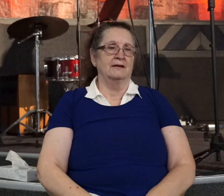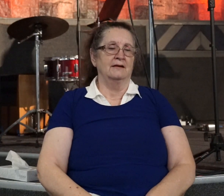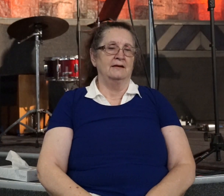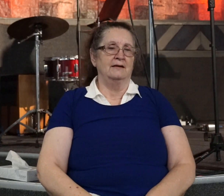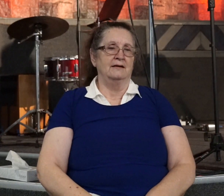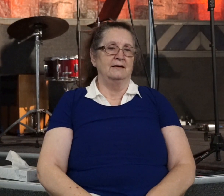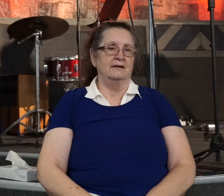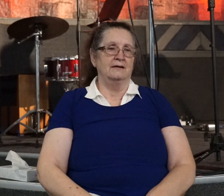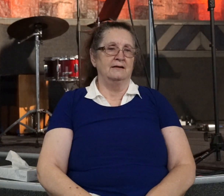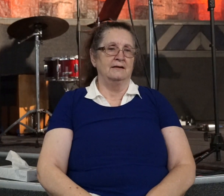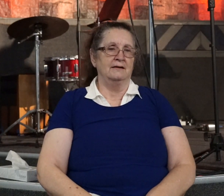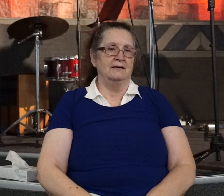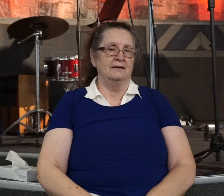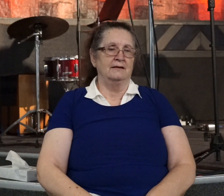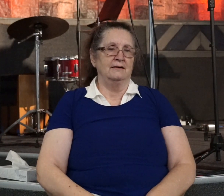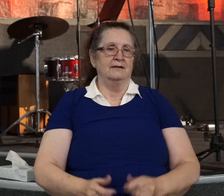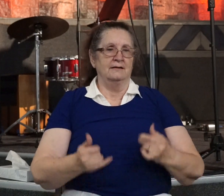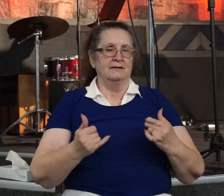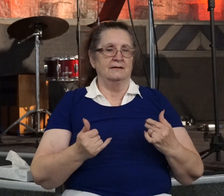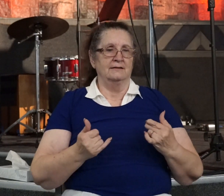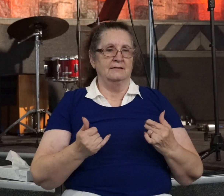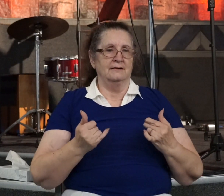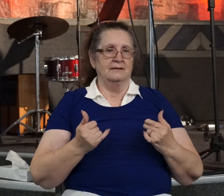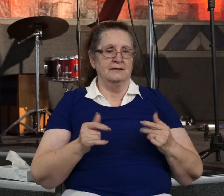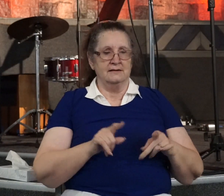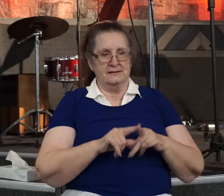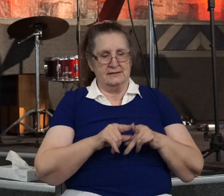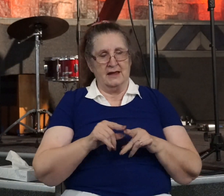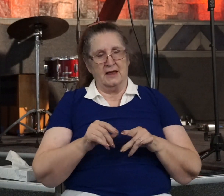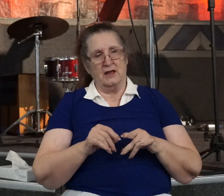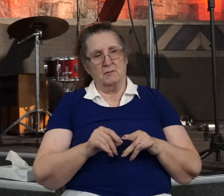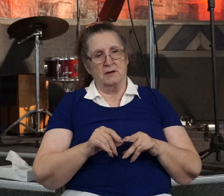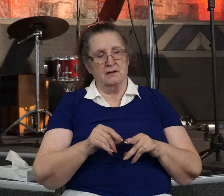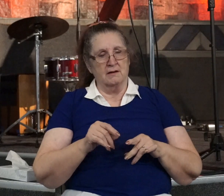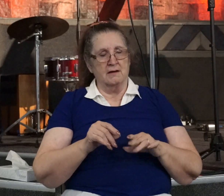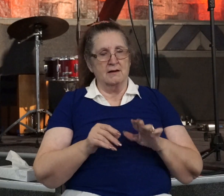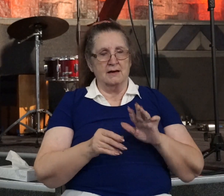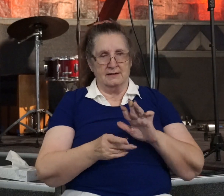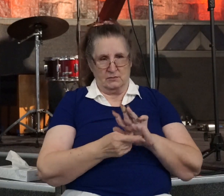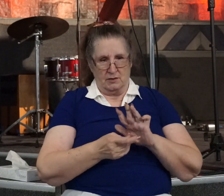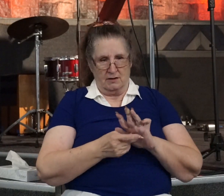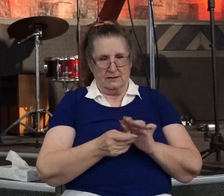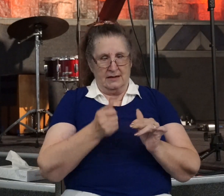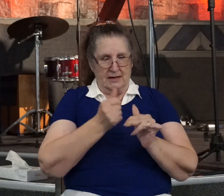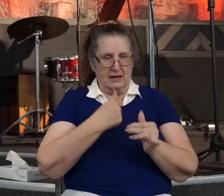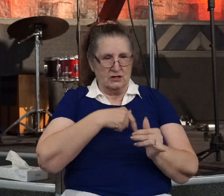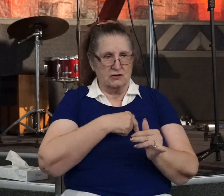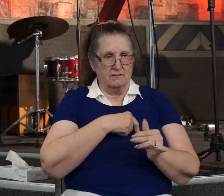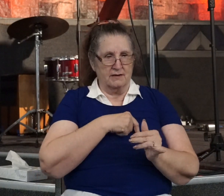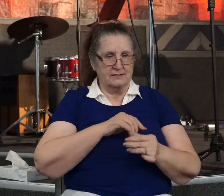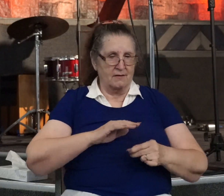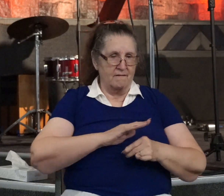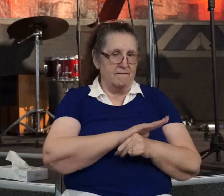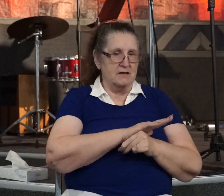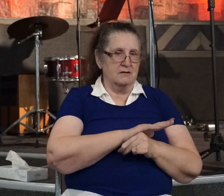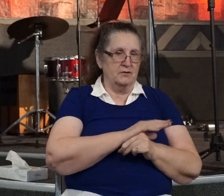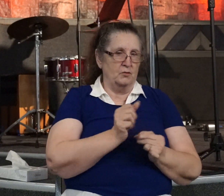And like Saul, each one of us are chosen vessels. Vessels that are filled with the treasure, guys. The